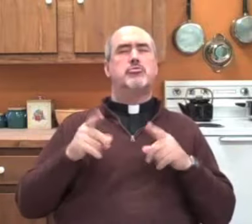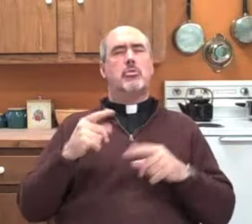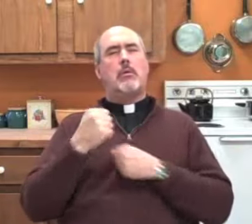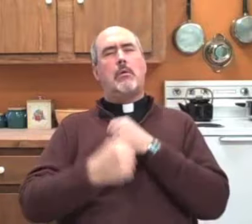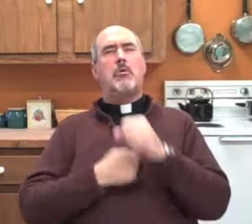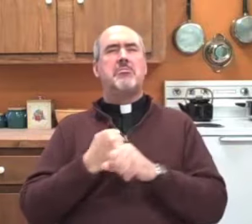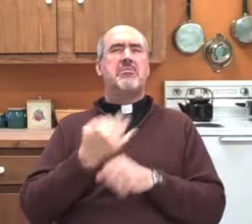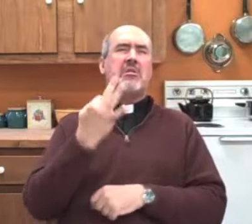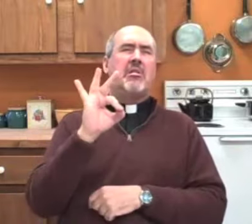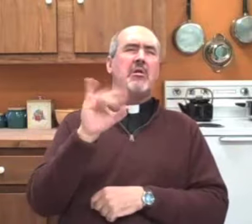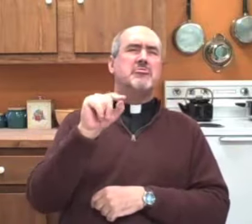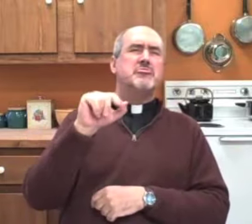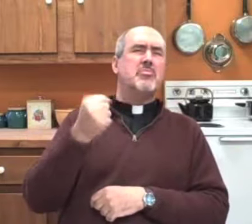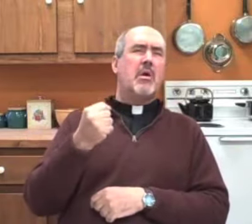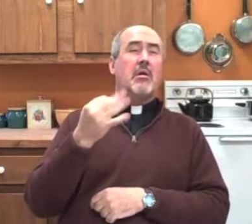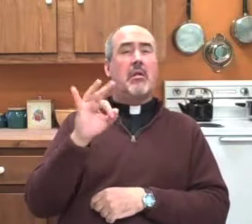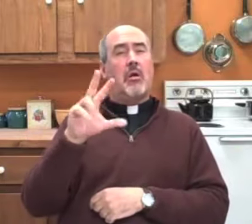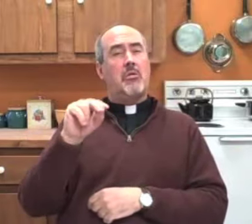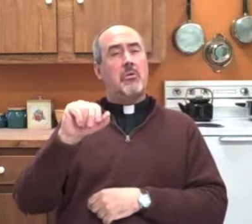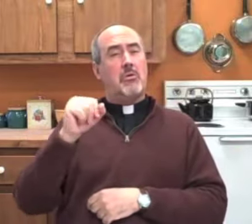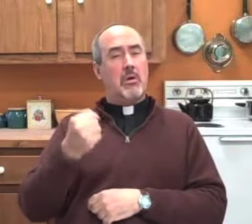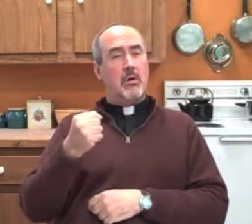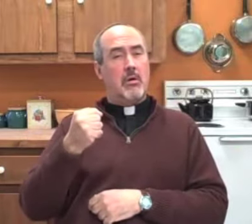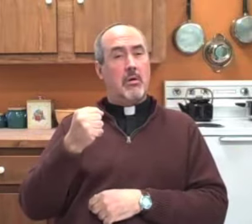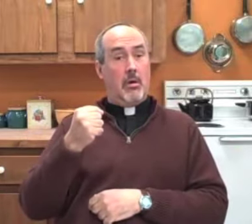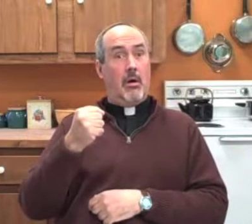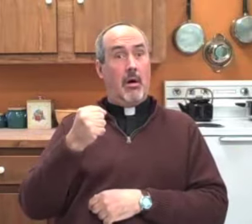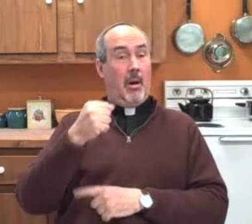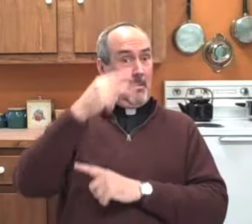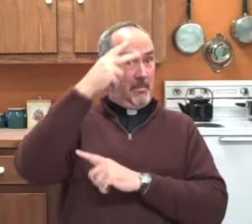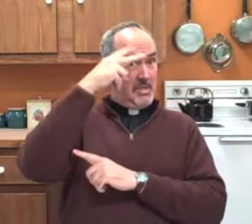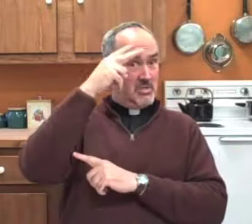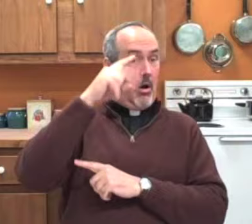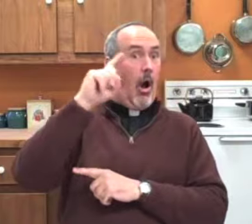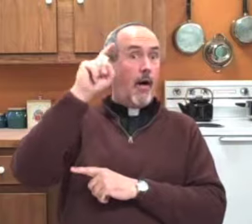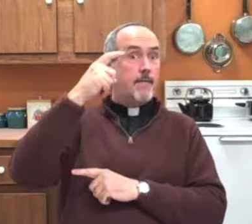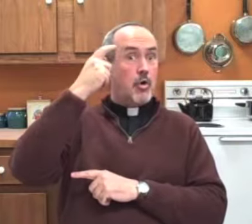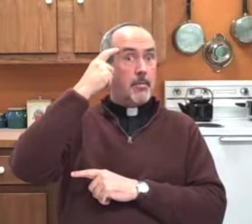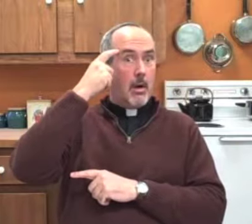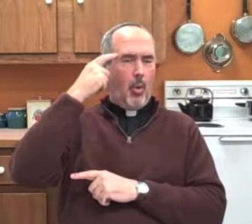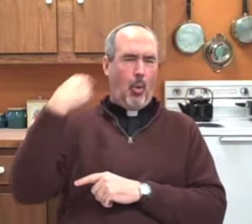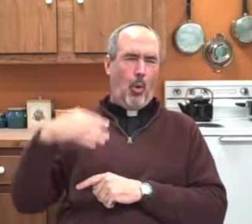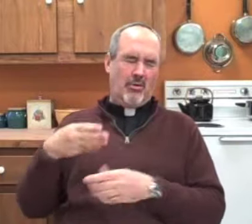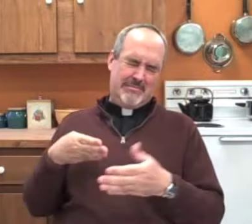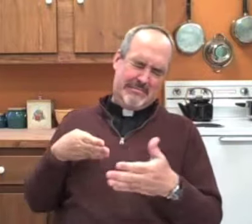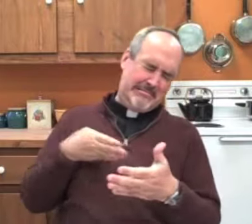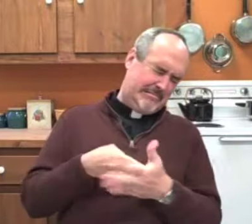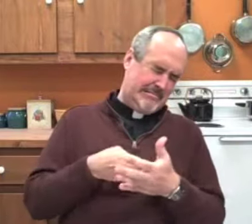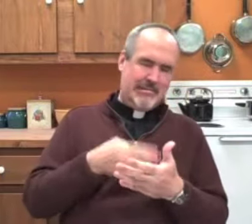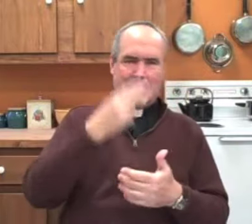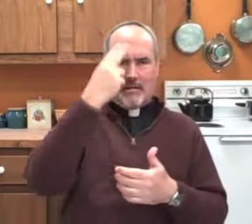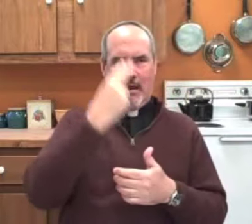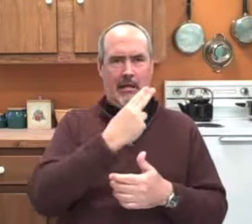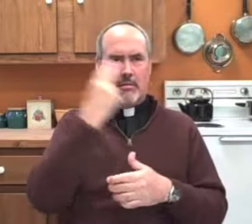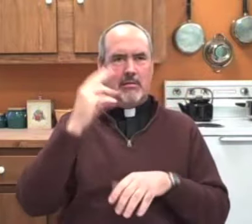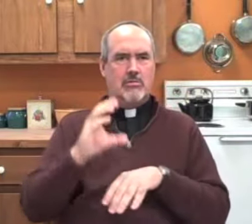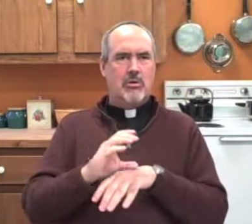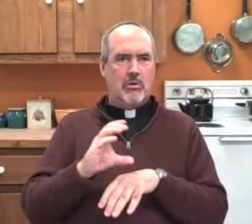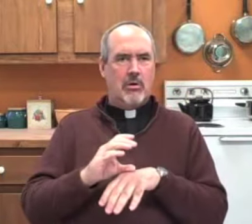not realize is that back in the 1920s and 1930s, the Mexican government had an agenda